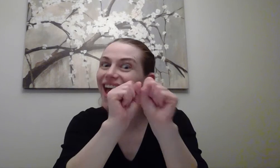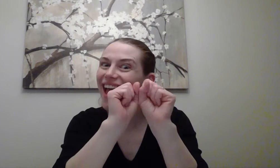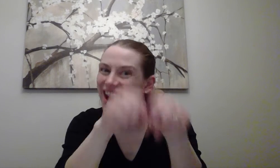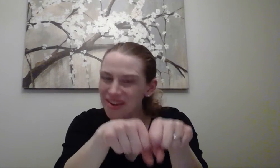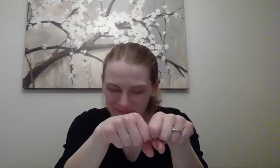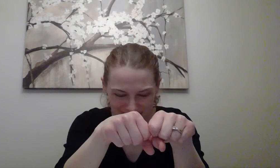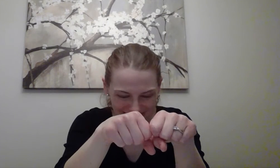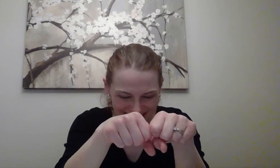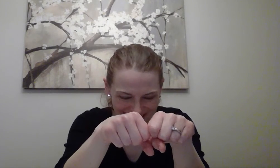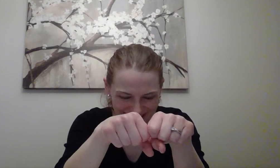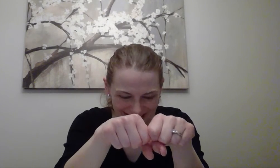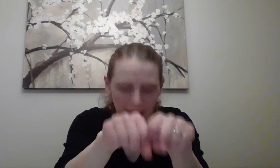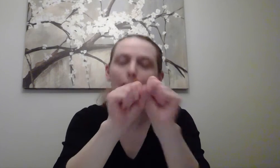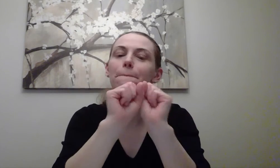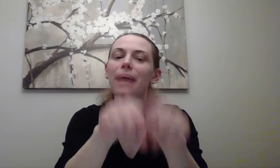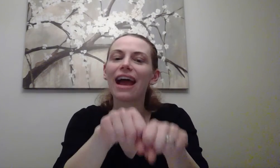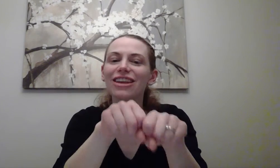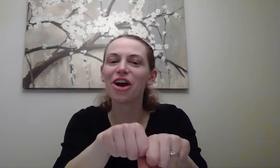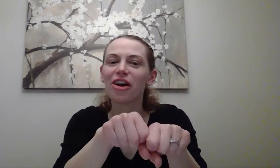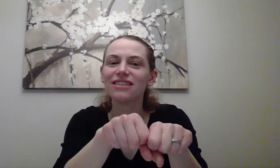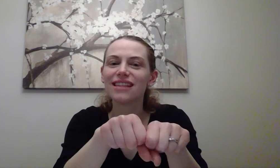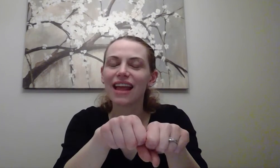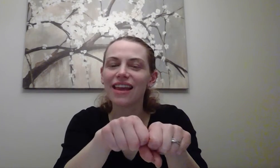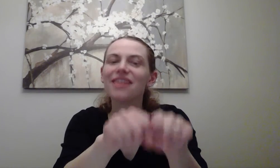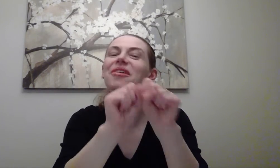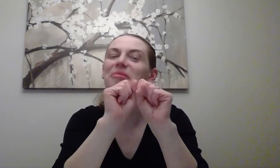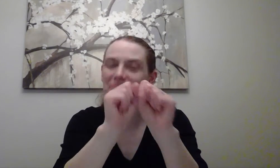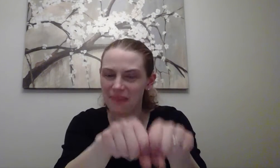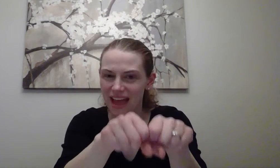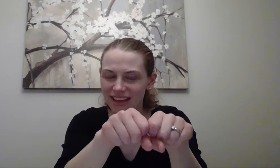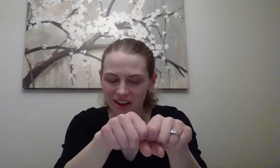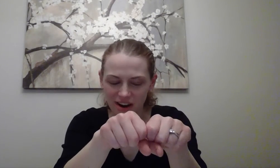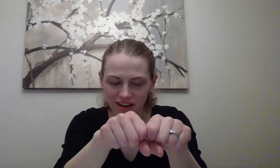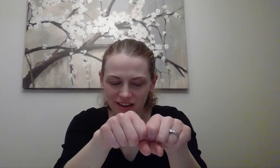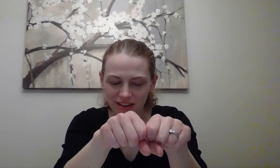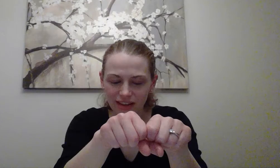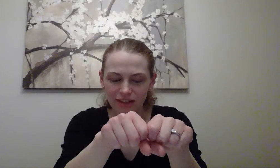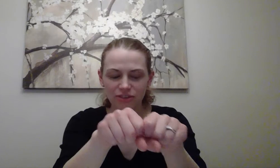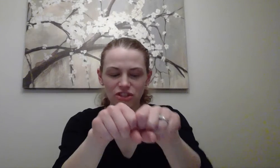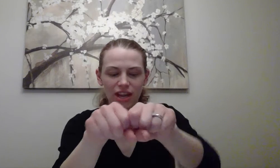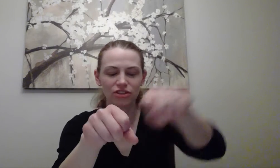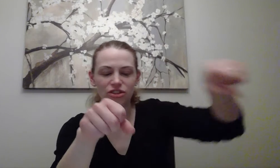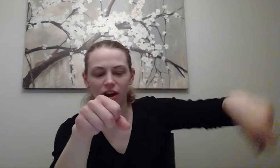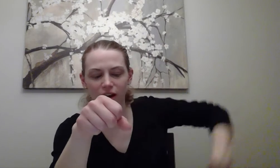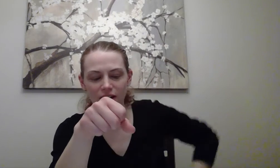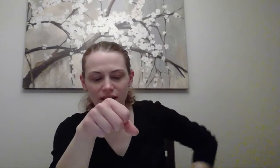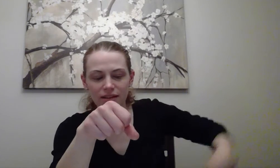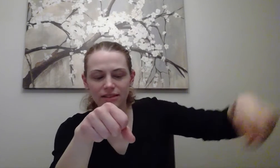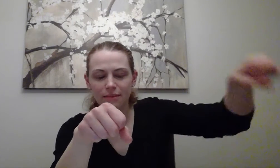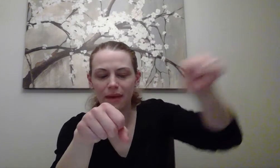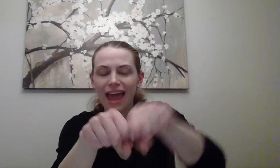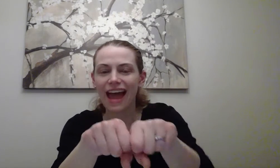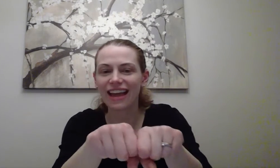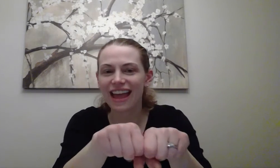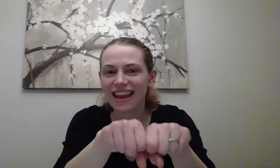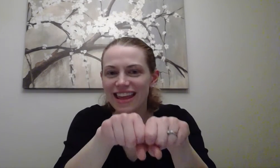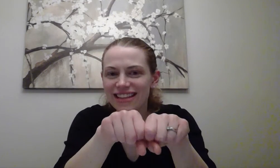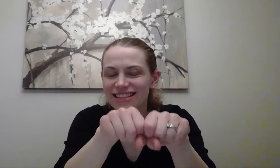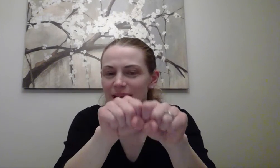airplane. Backyard. Backyard. it. Backyard. Change yard to pack. And it's.